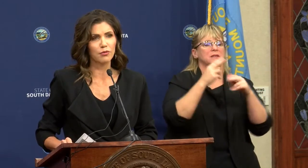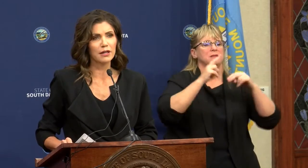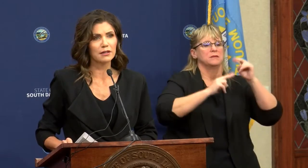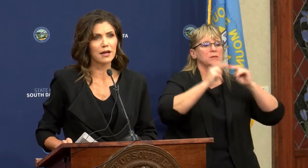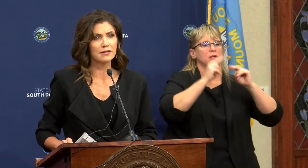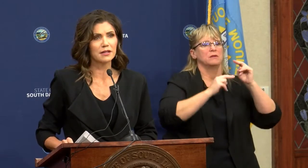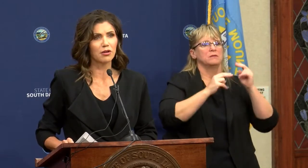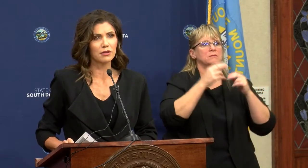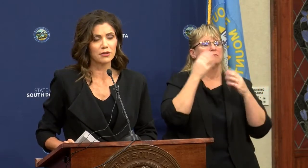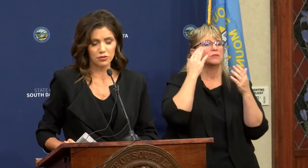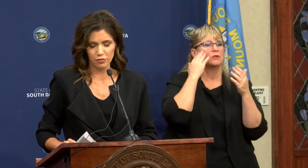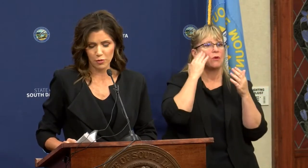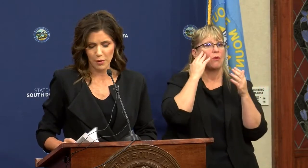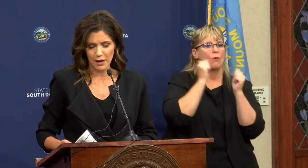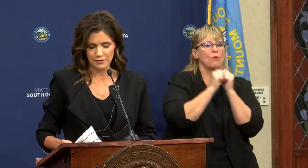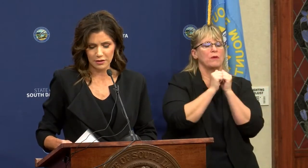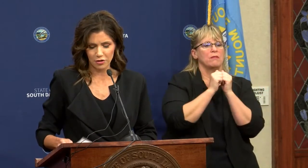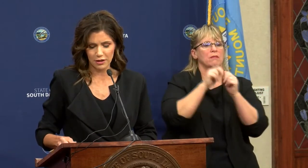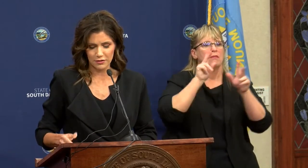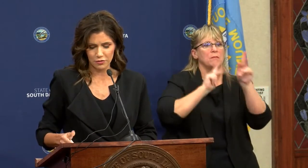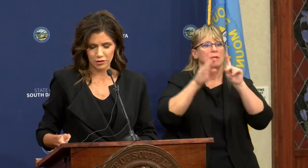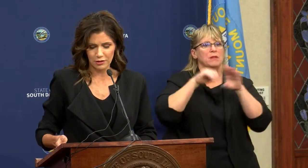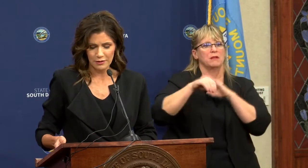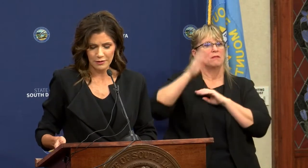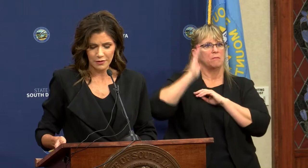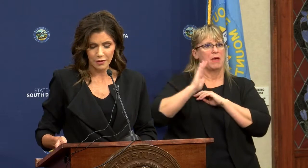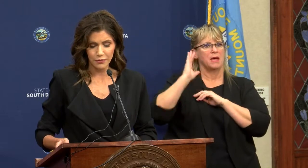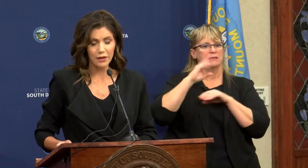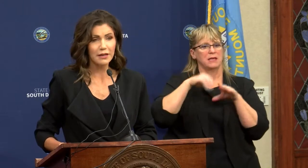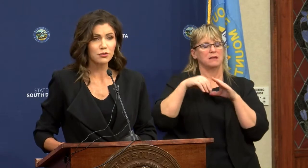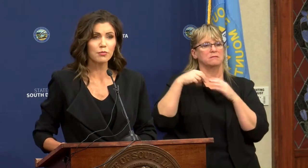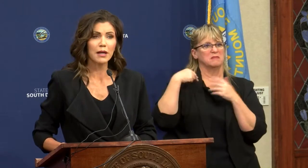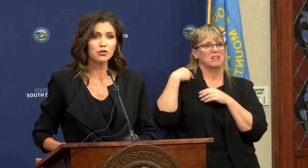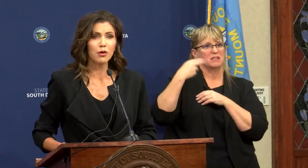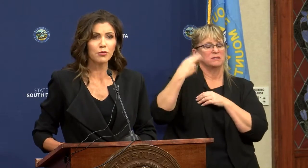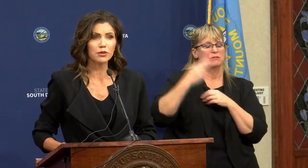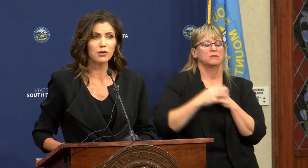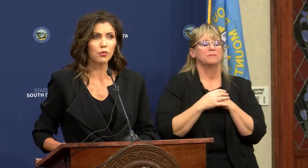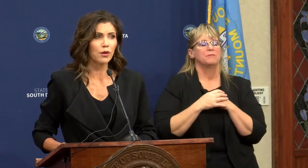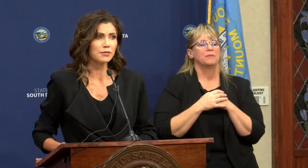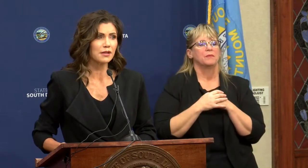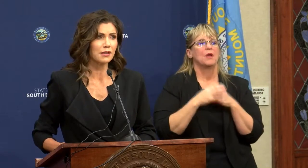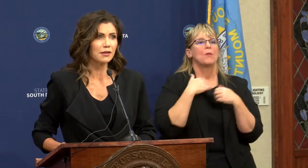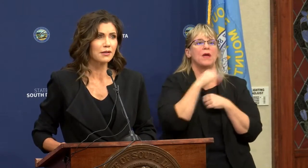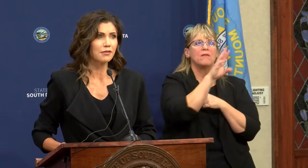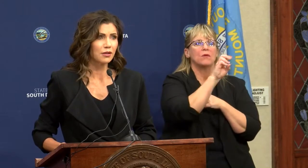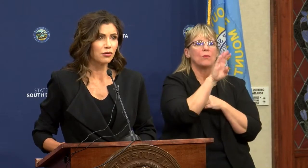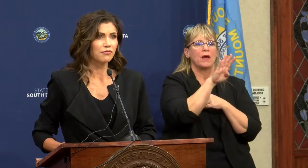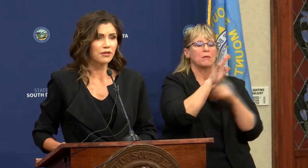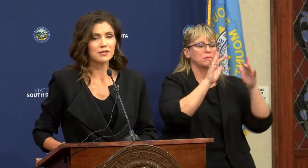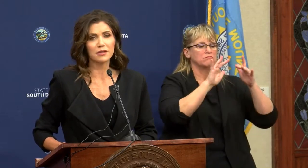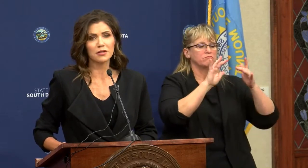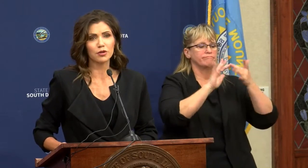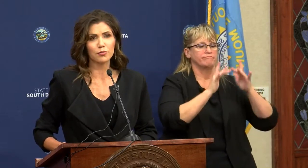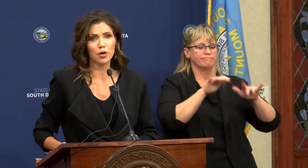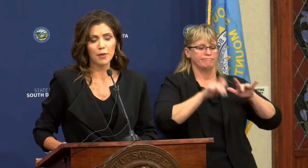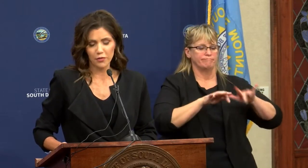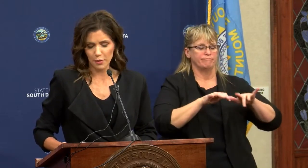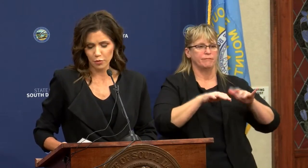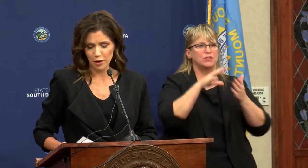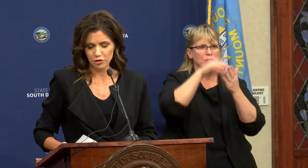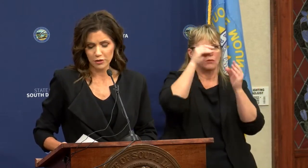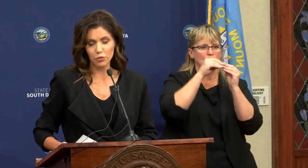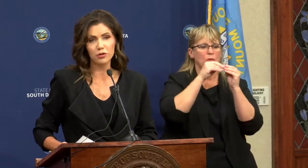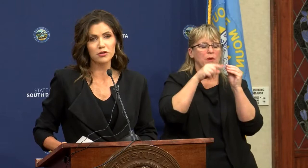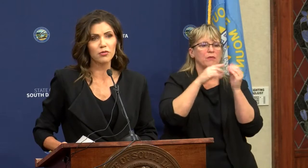build on recognizing our leaders from the past and our history. I'd like to remind you all that we do have a website that you can visit to learn more